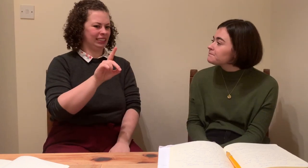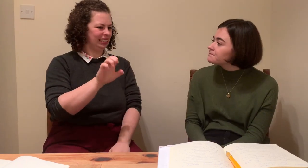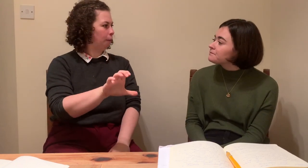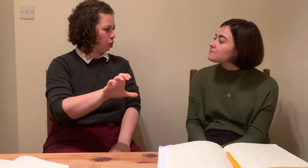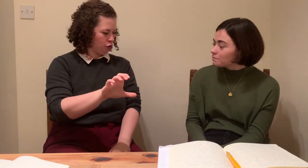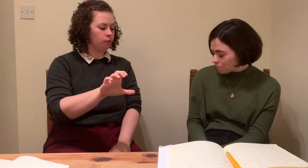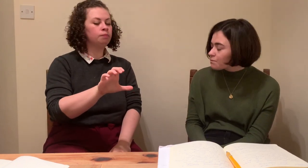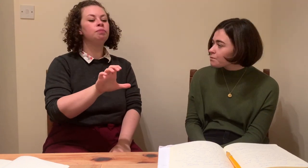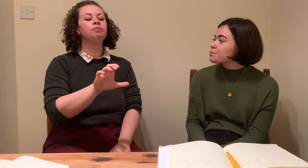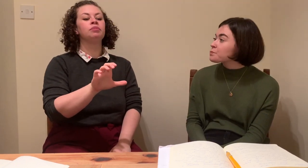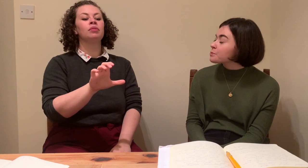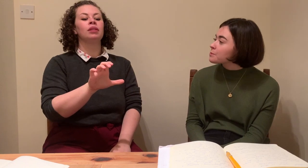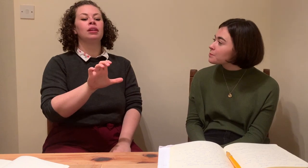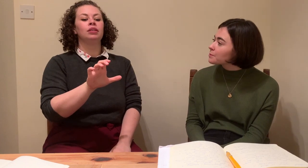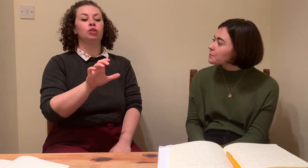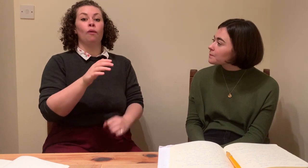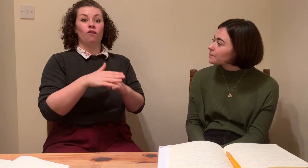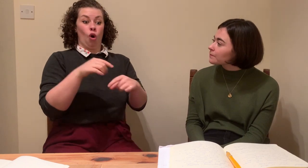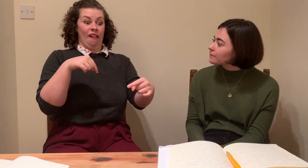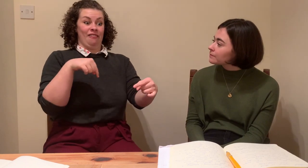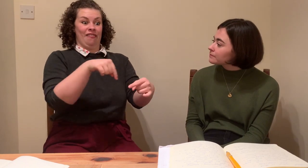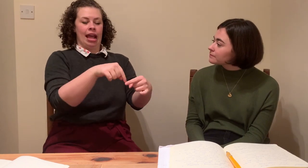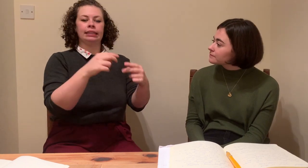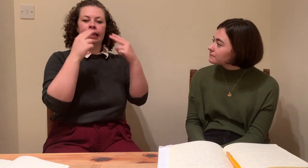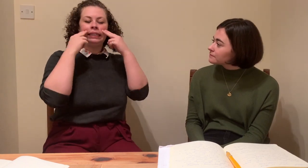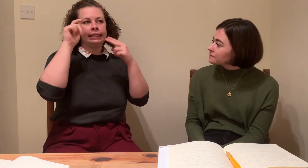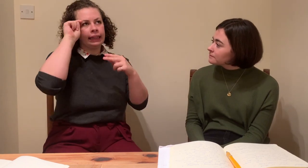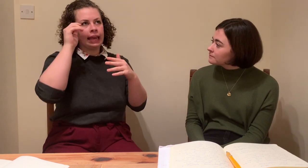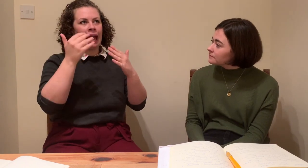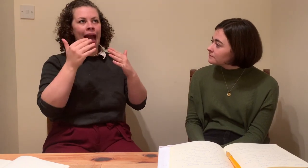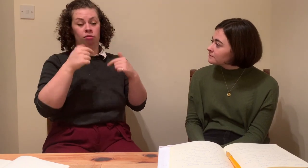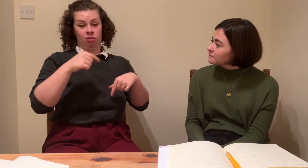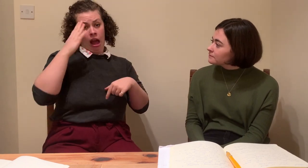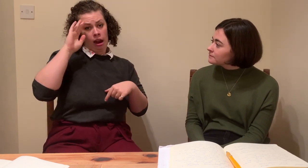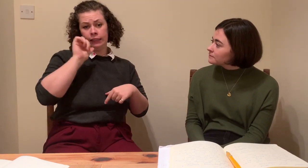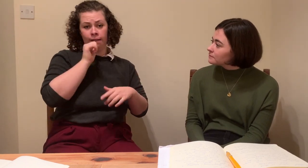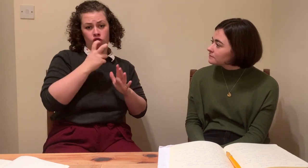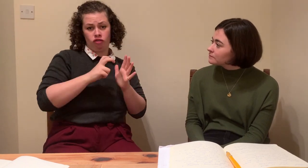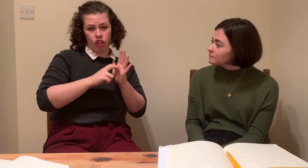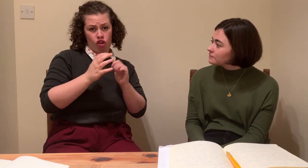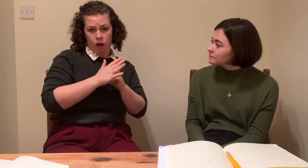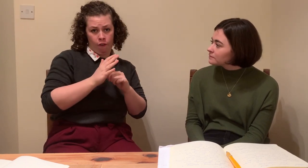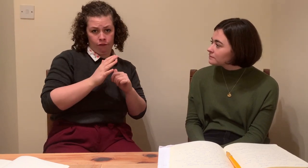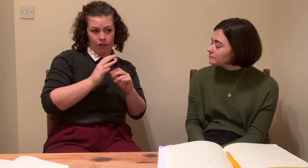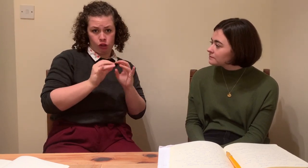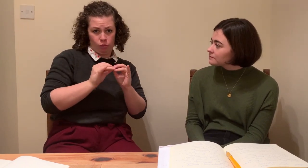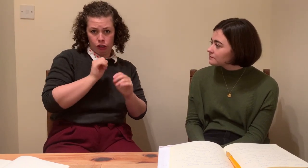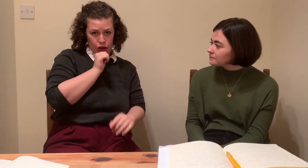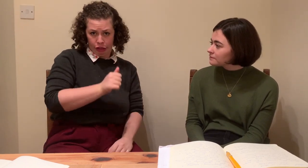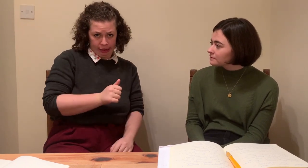interpreter, right? Because there's a lot going on with this establishment of a register. But I think us on the ground,